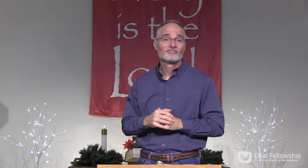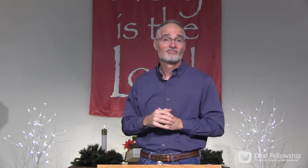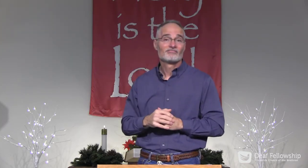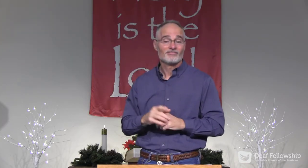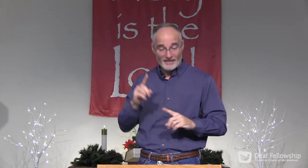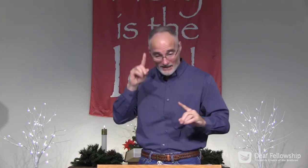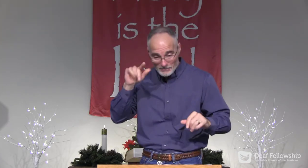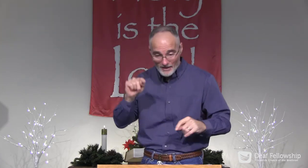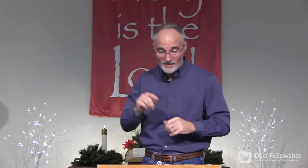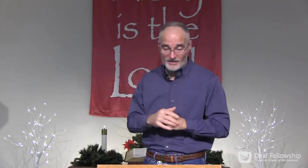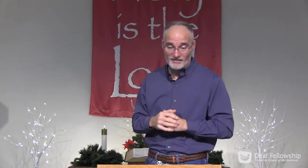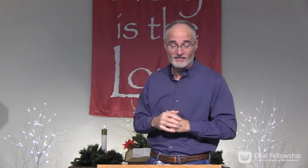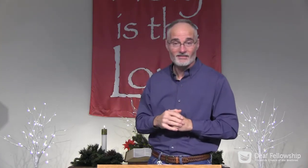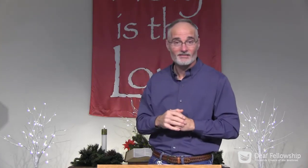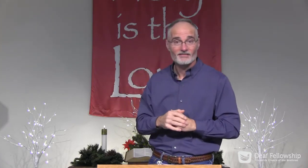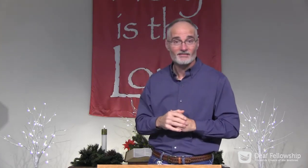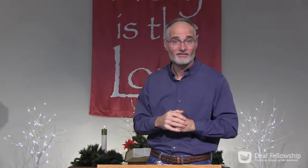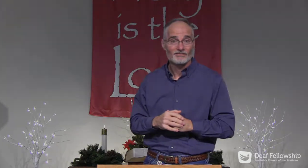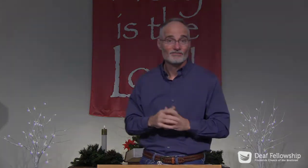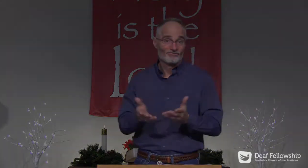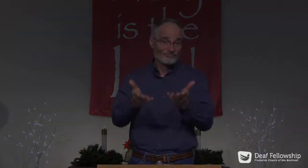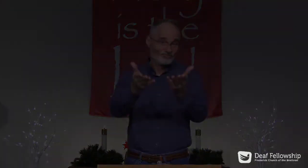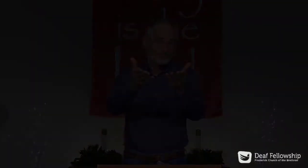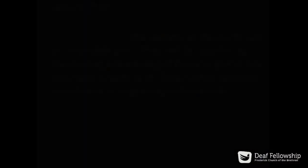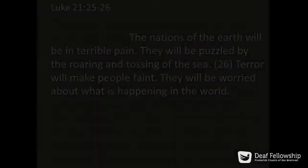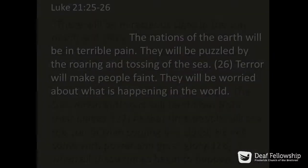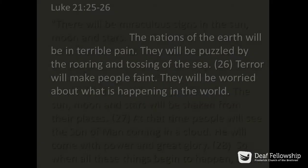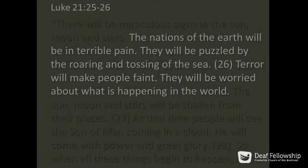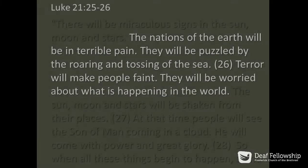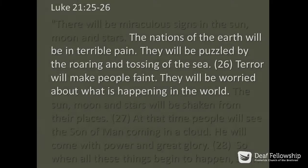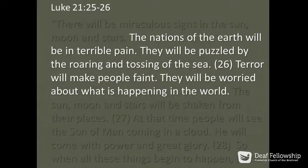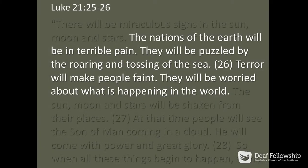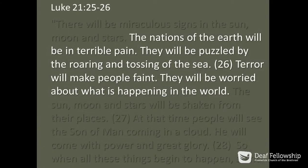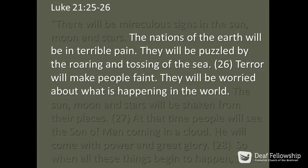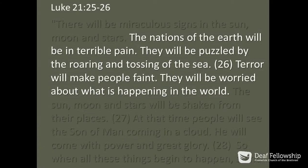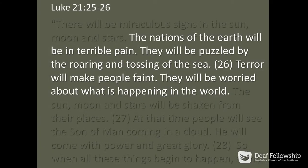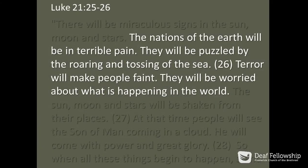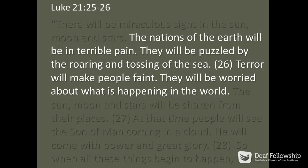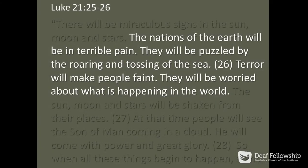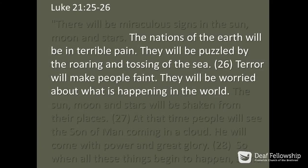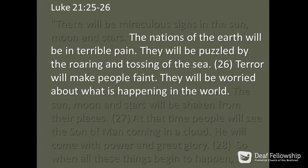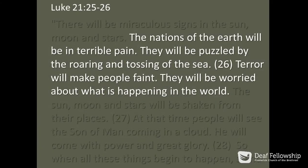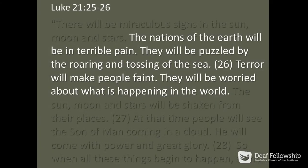expect those things, expect those events. And